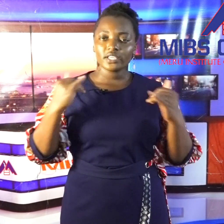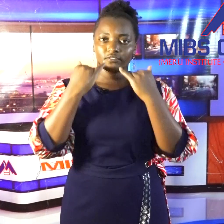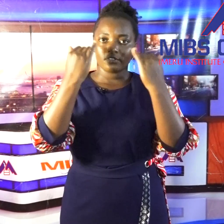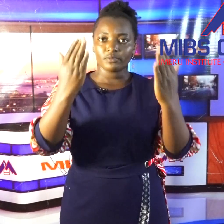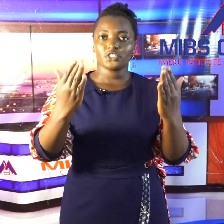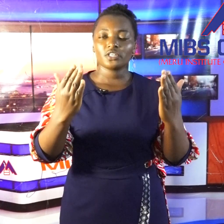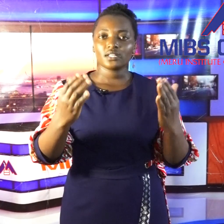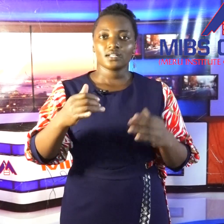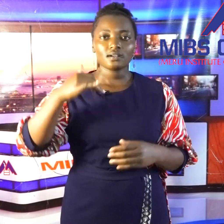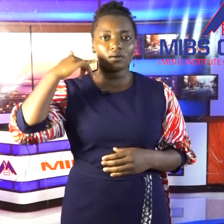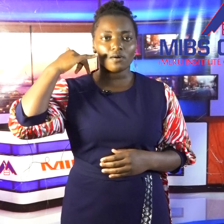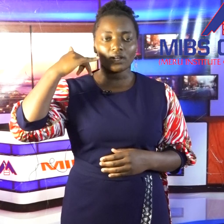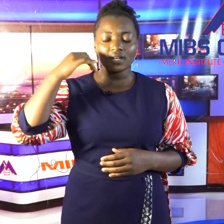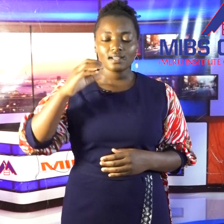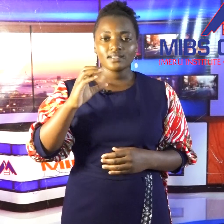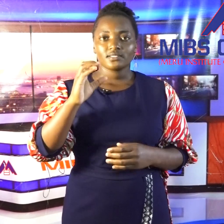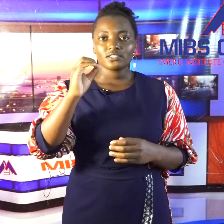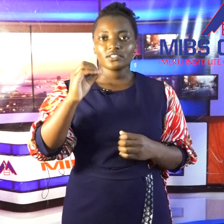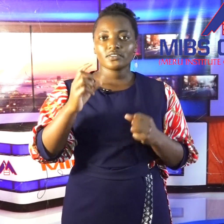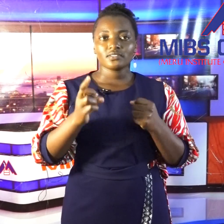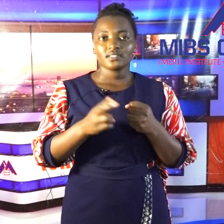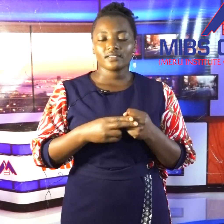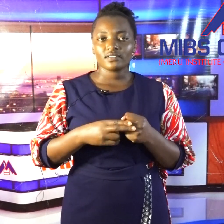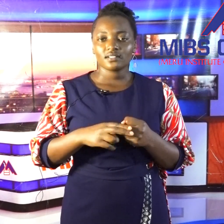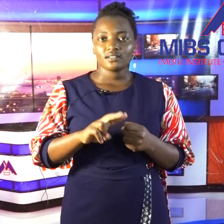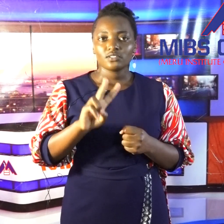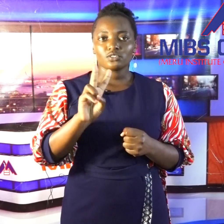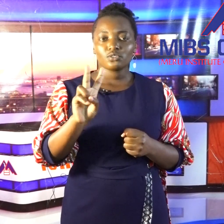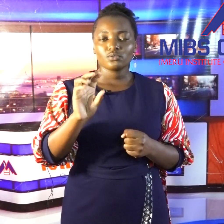information call 0720